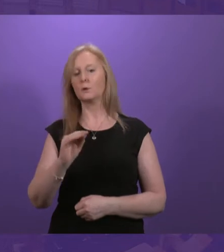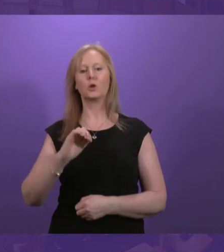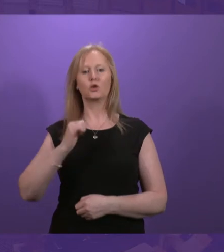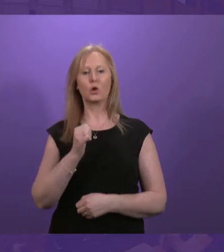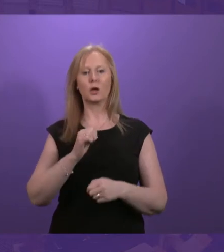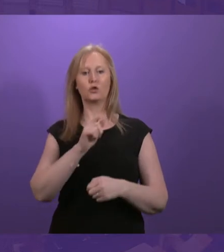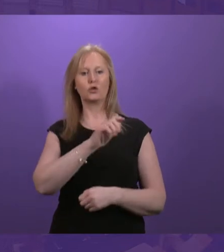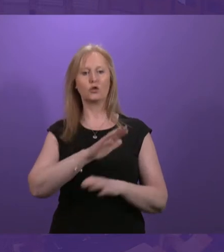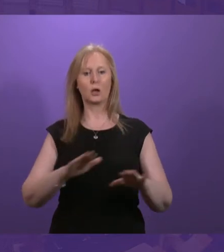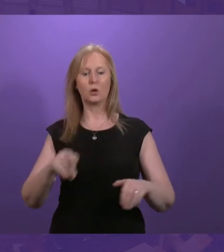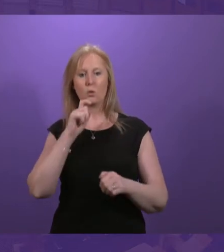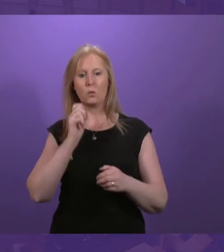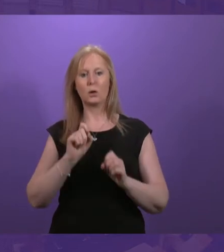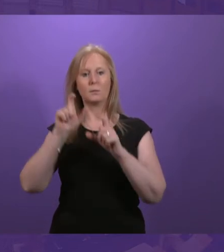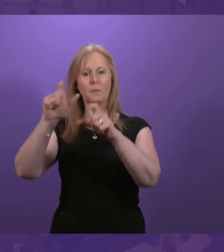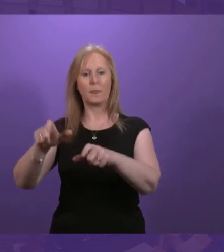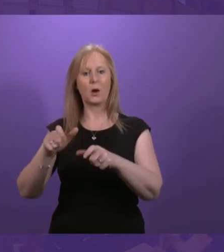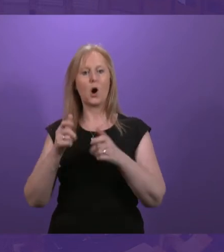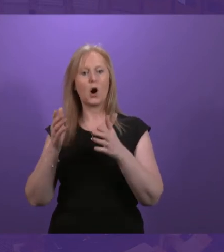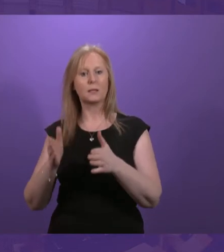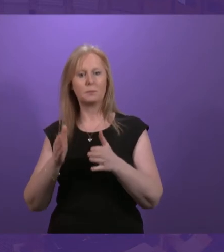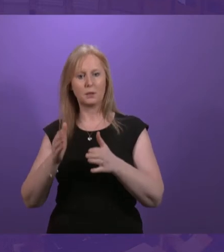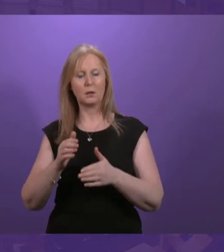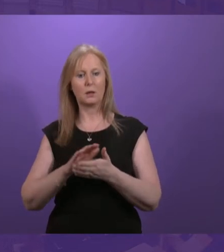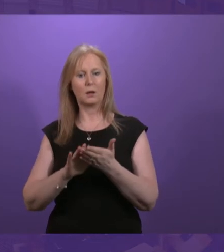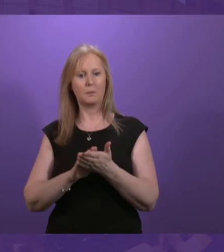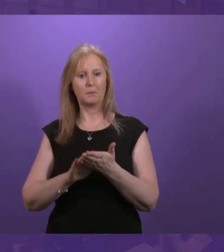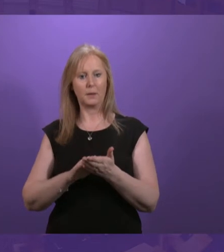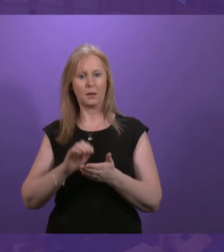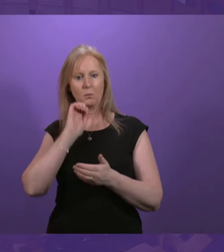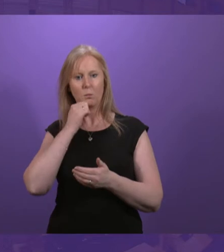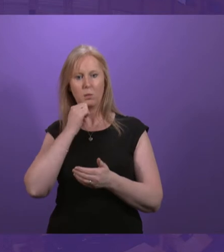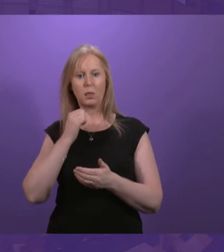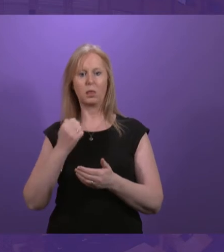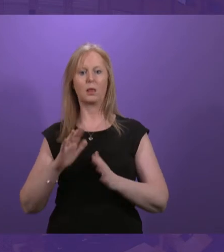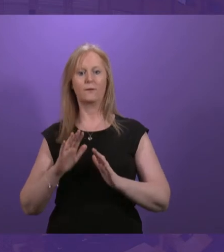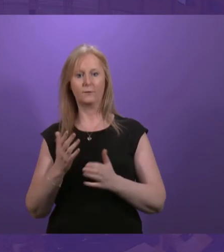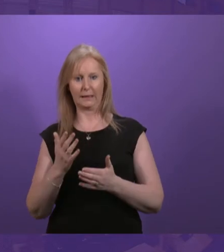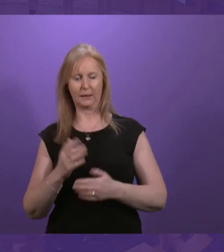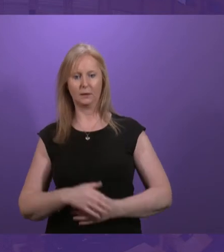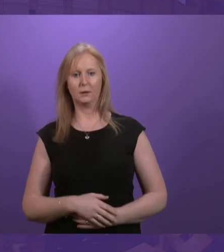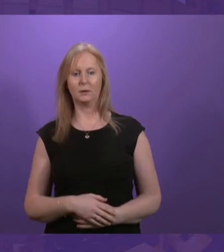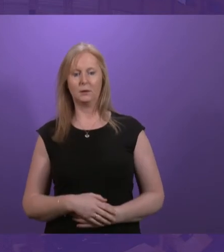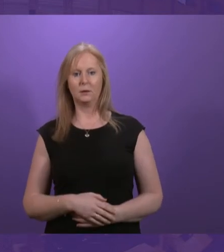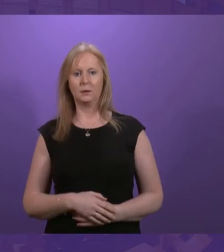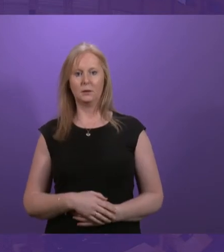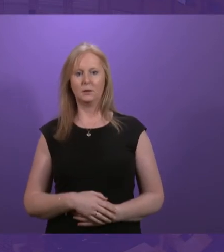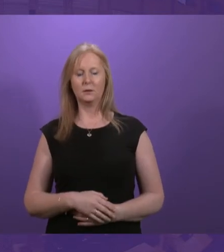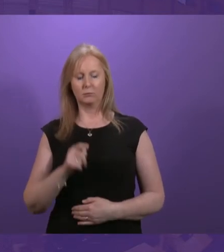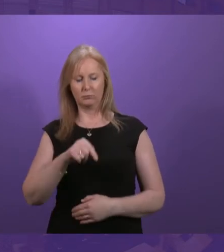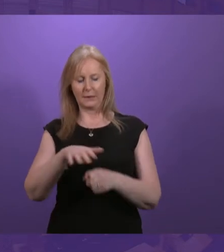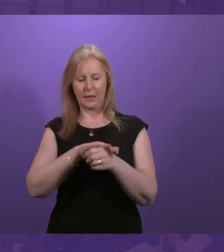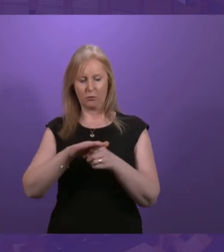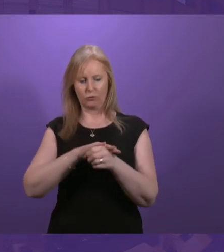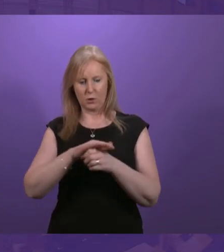into hospital for protracted periods of time? Cabinet Secretary. Well, this is one of the areas which the consultation